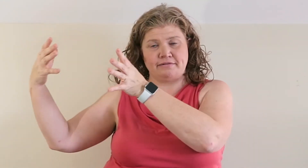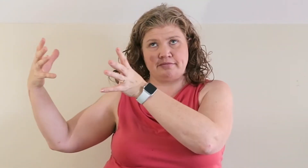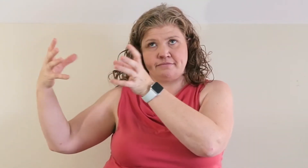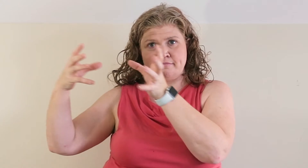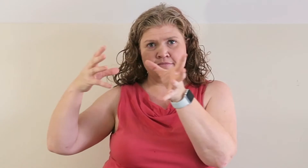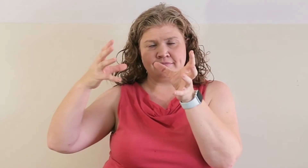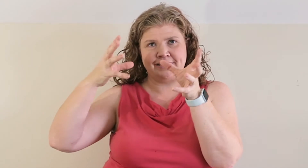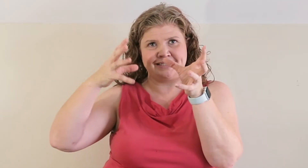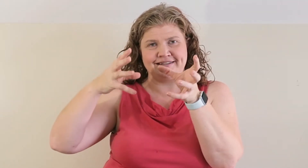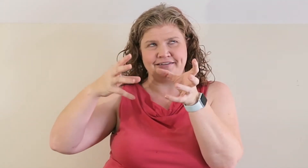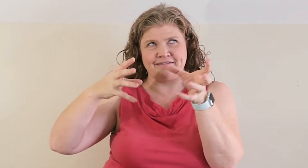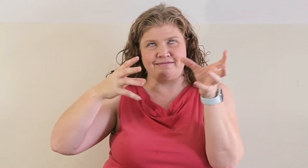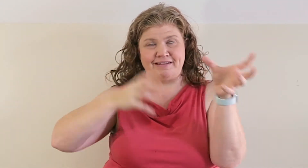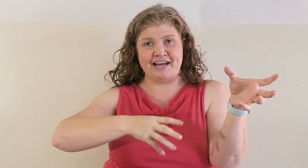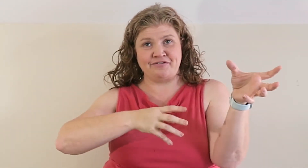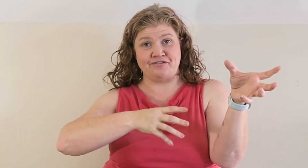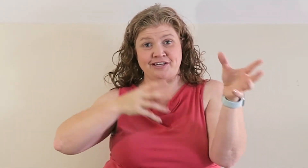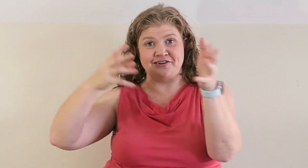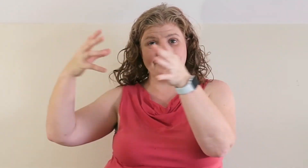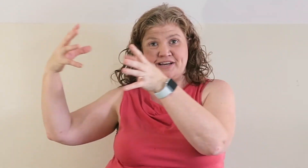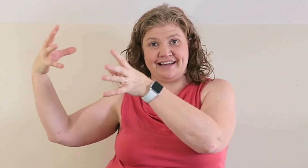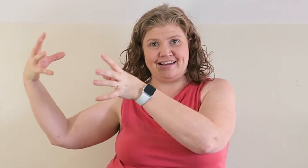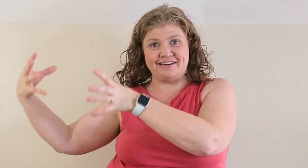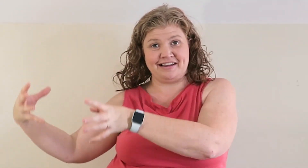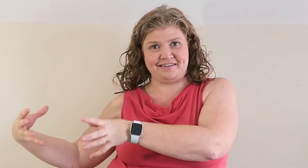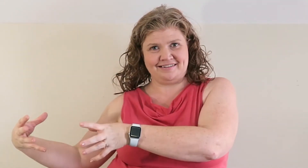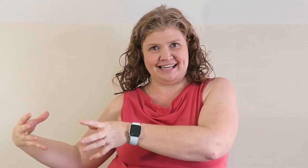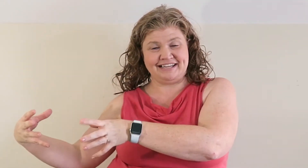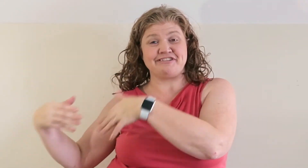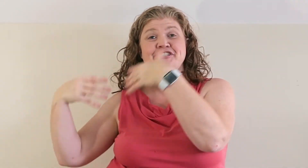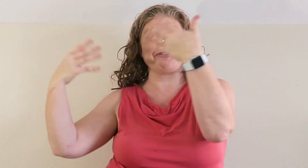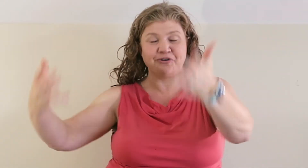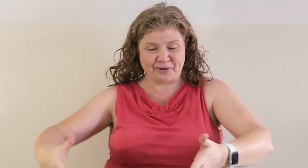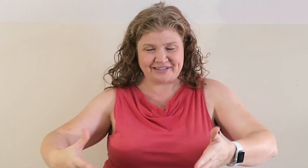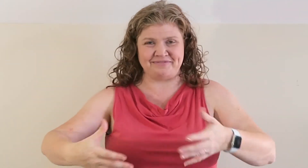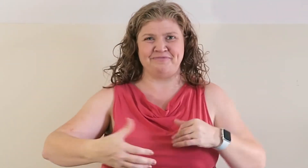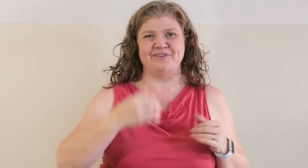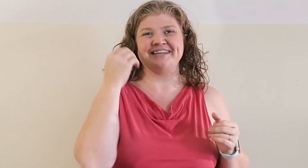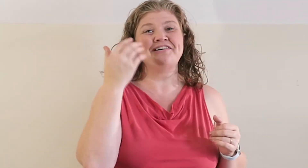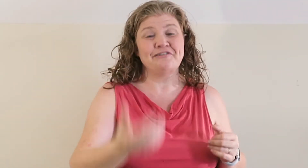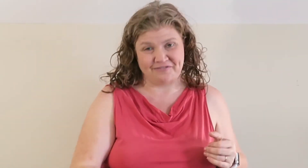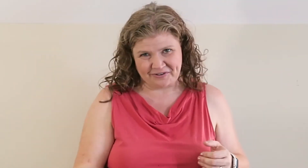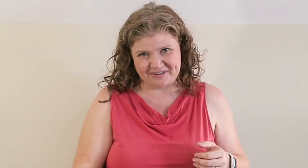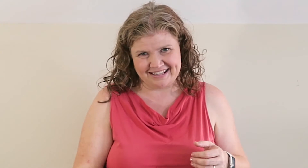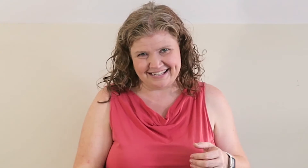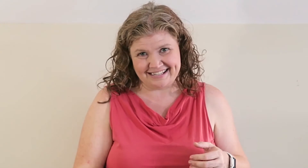takes the live video and gives it as a recorded one for the